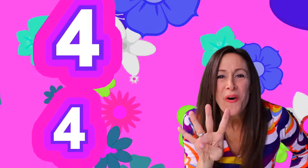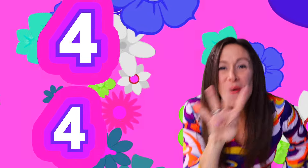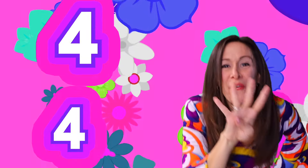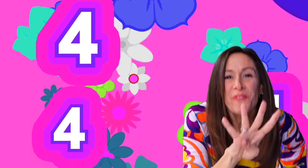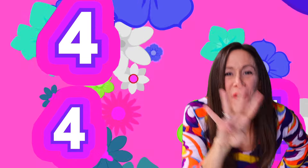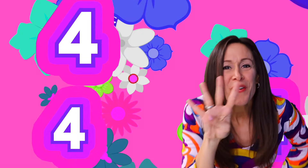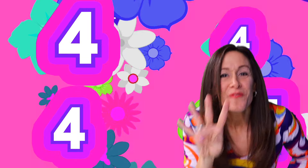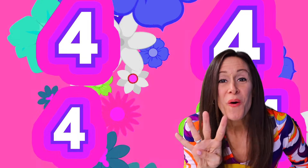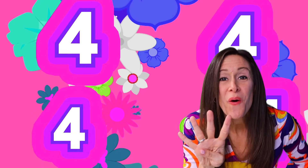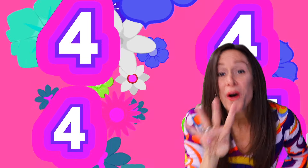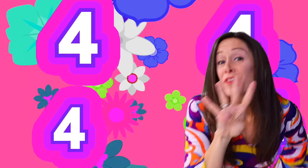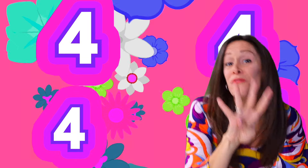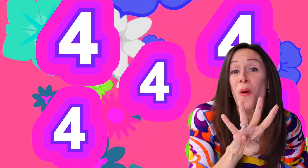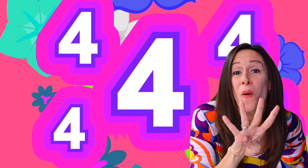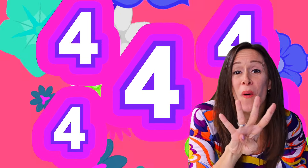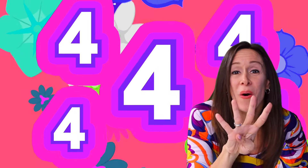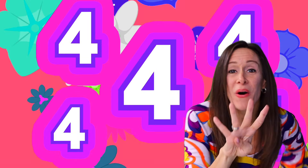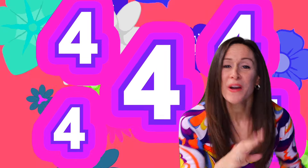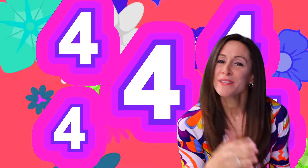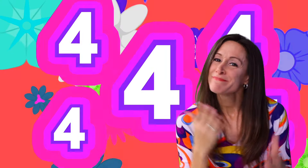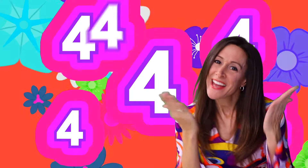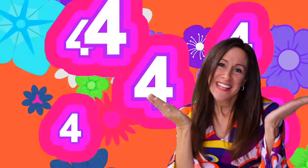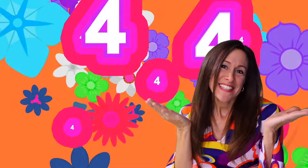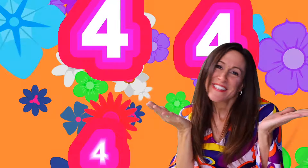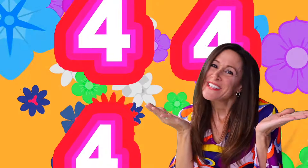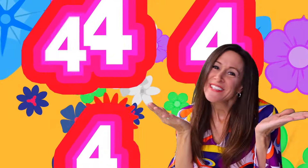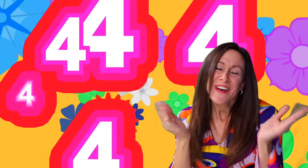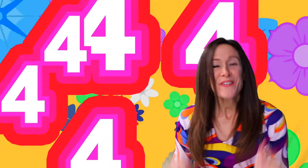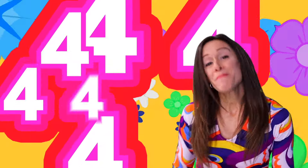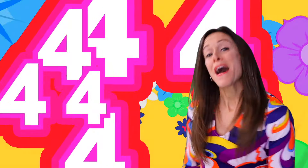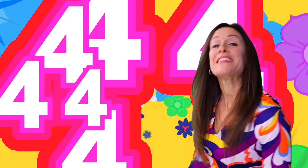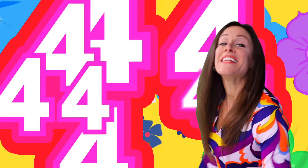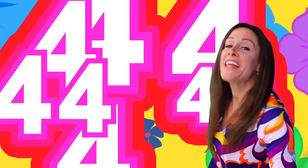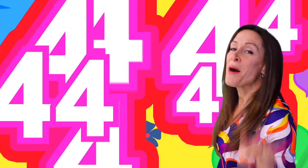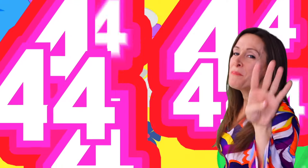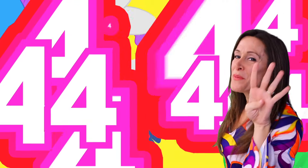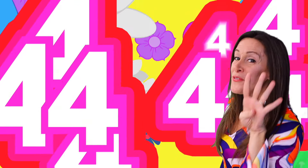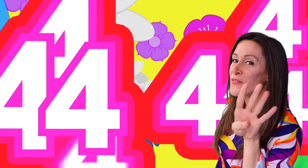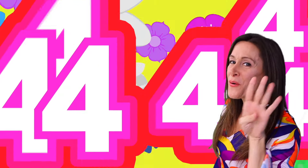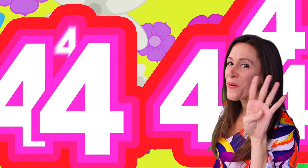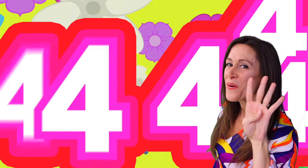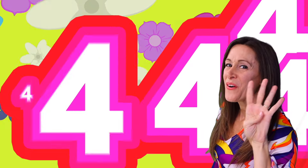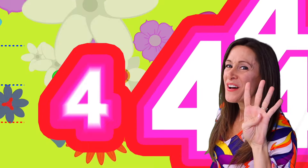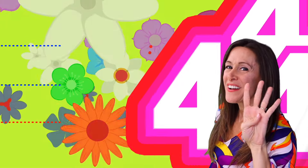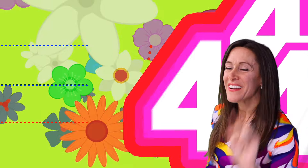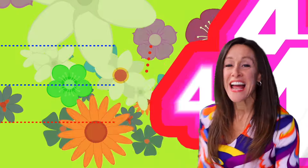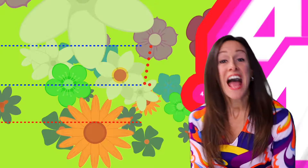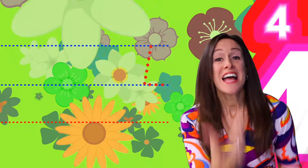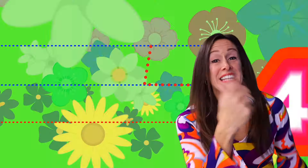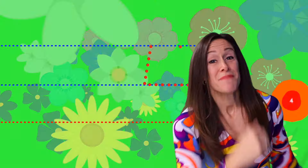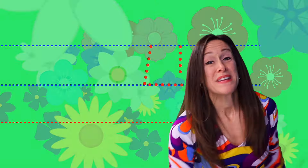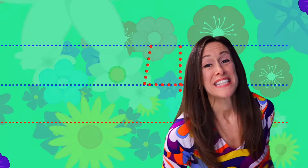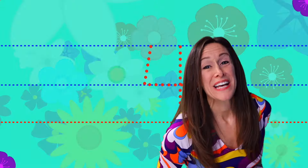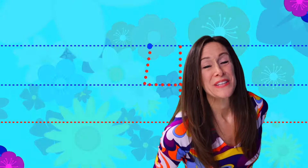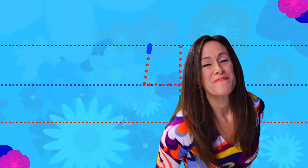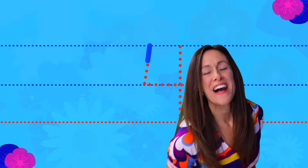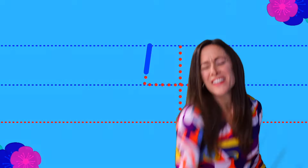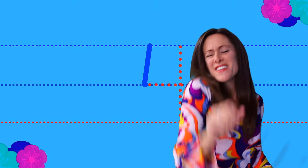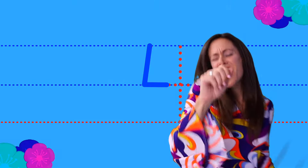4, 4, 4, 4 Do you know about the number 4? Let me tell you about the